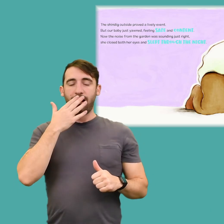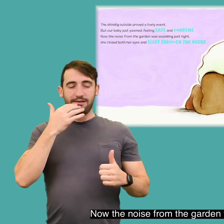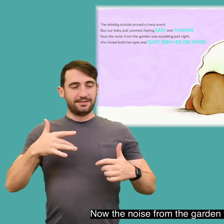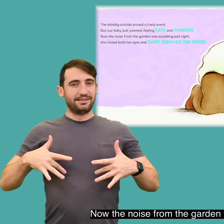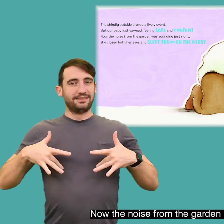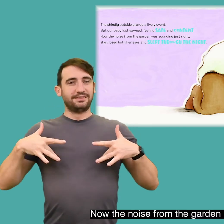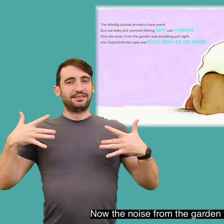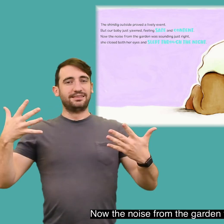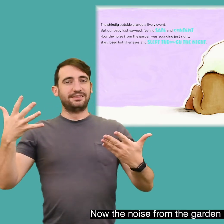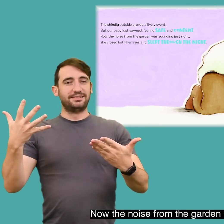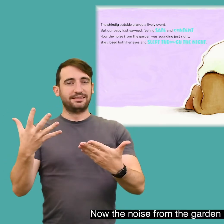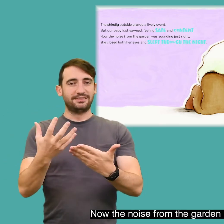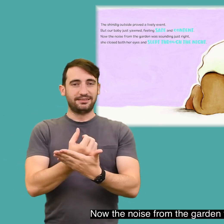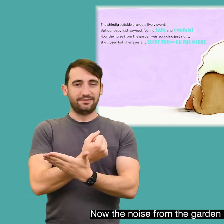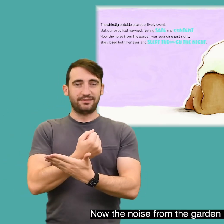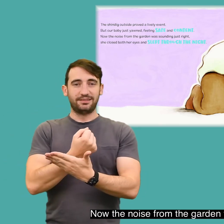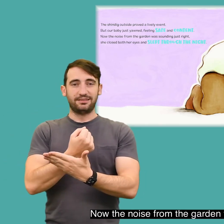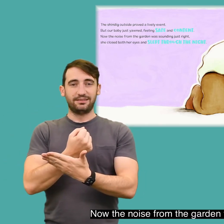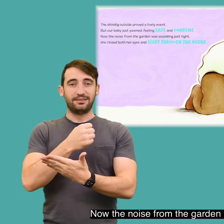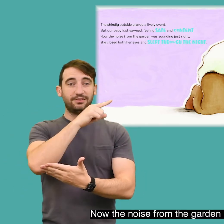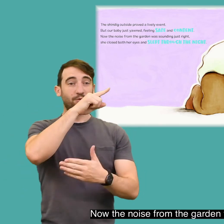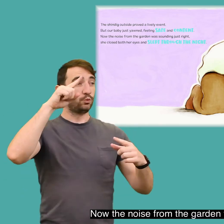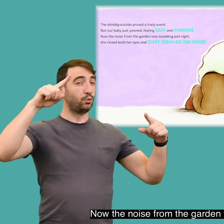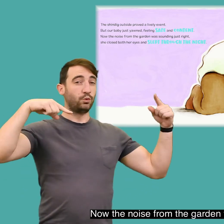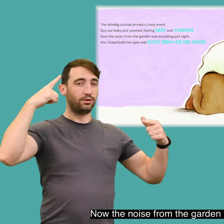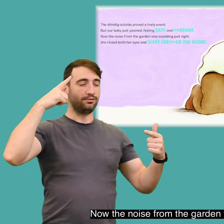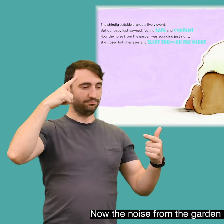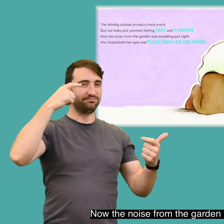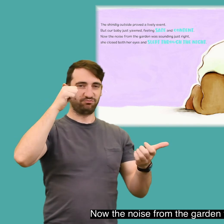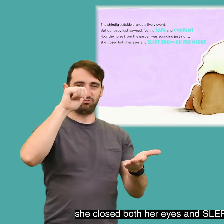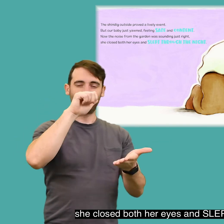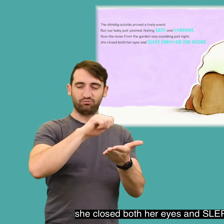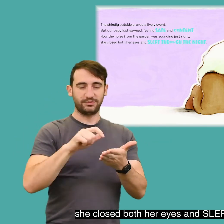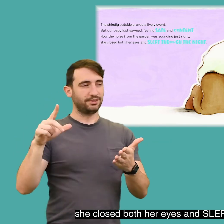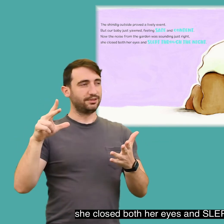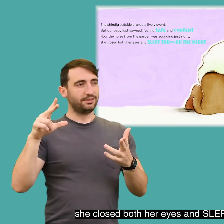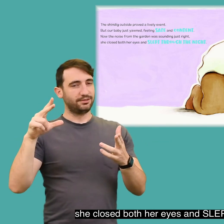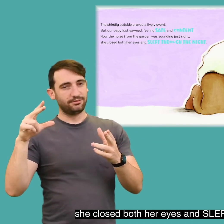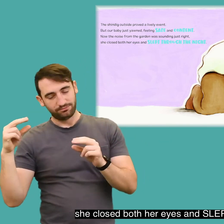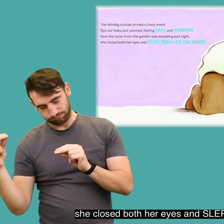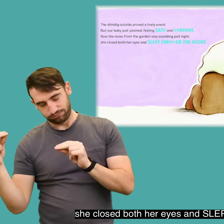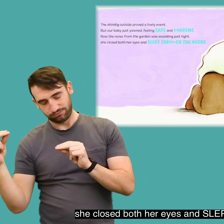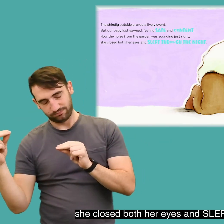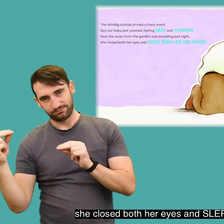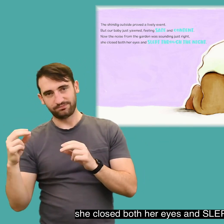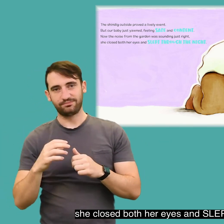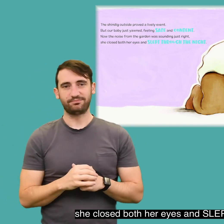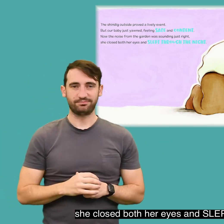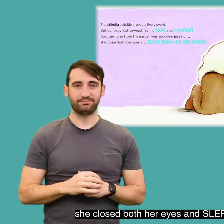Now the noise from the garden was sounding just right. She closed both her eyes and slept